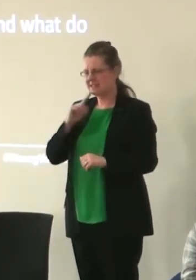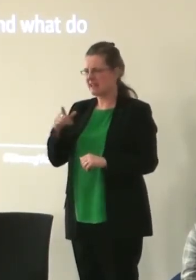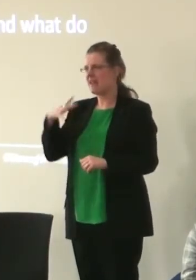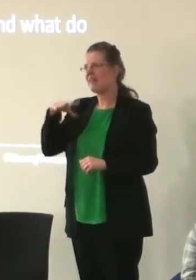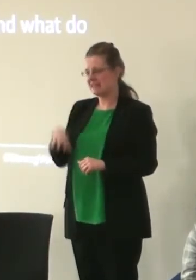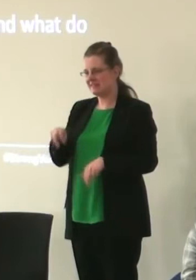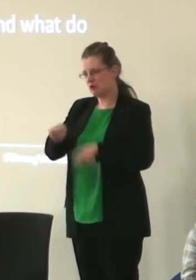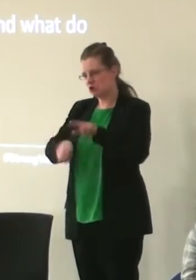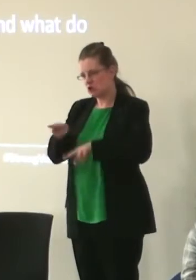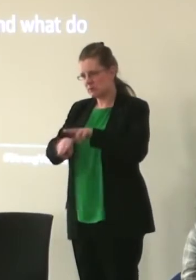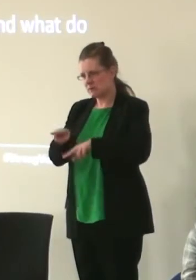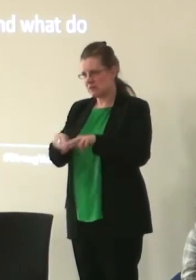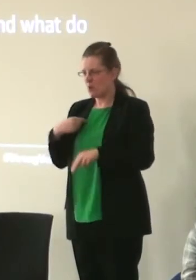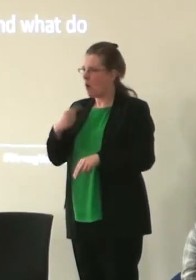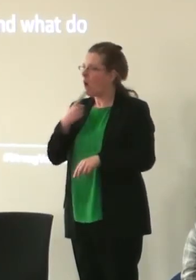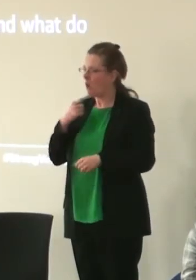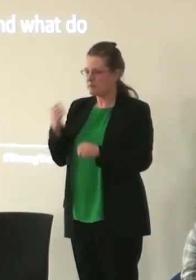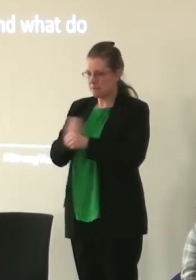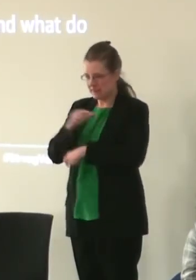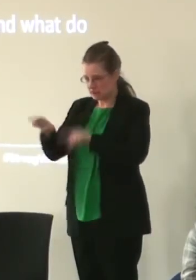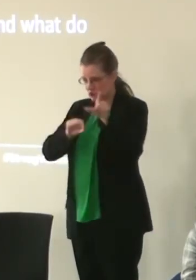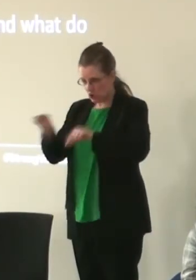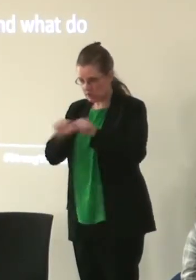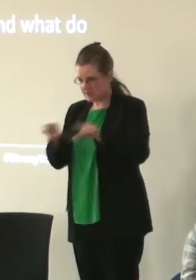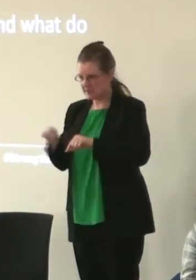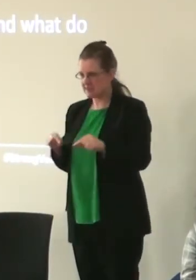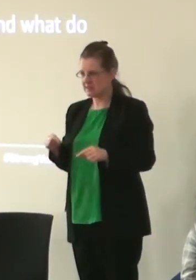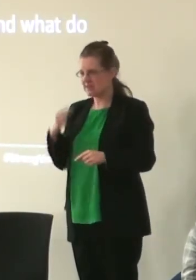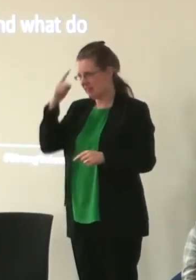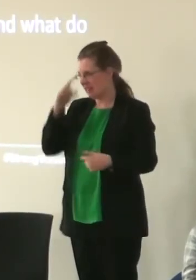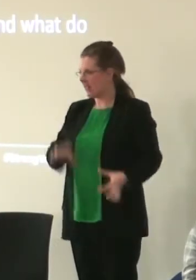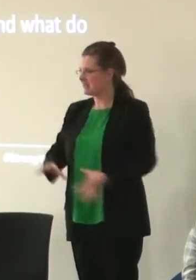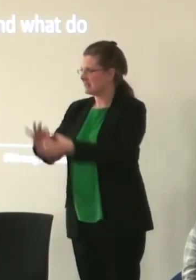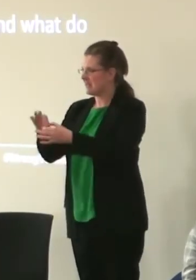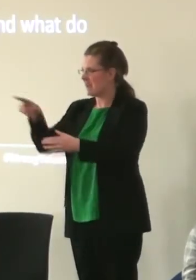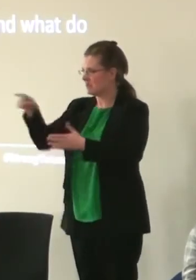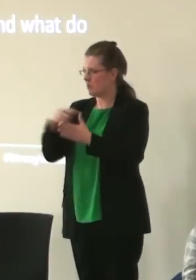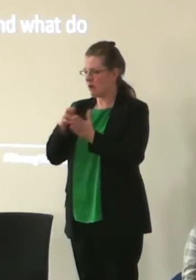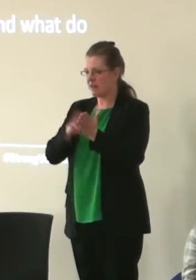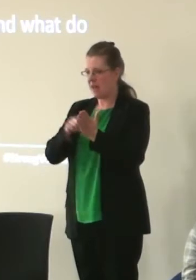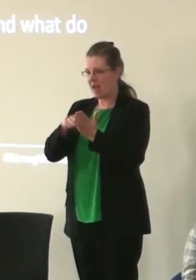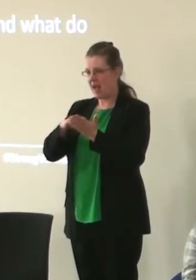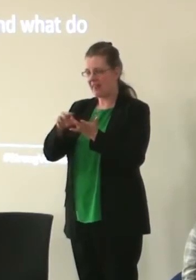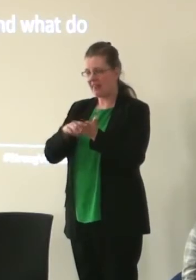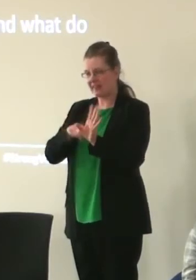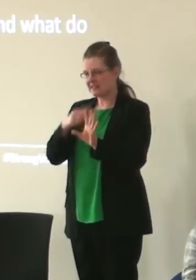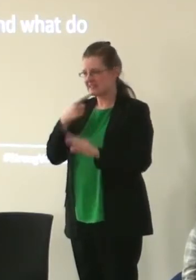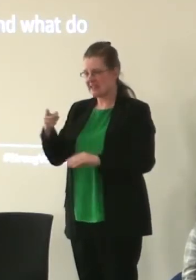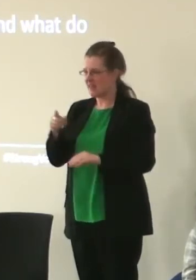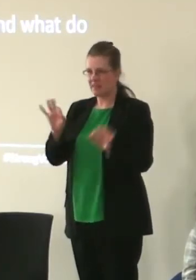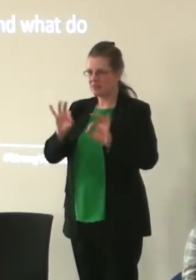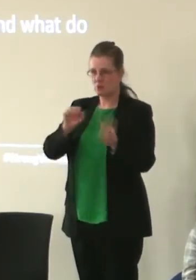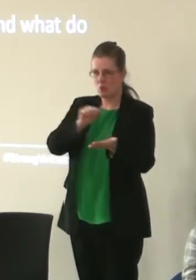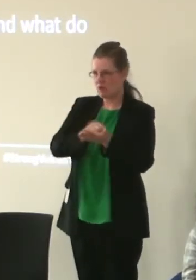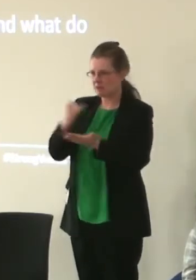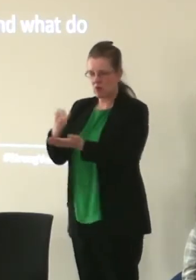you know we're always making choices and I think that ties in with what Anthony was saying that there's no right or wrong